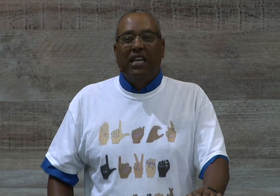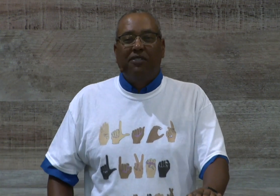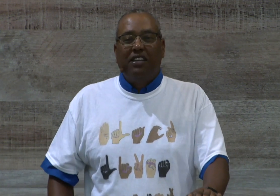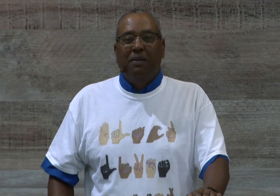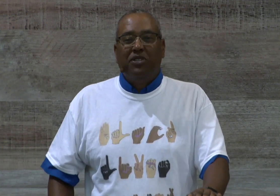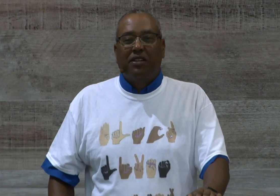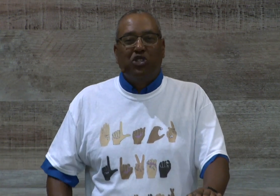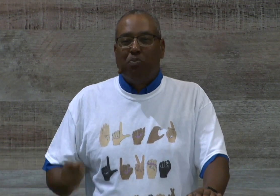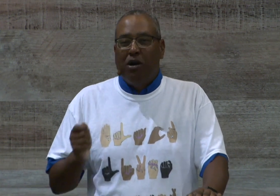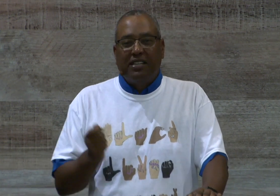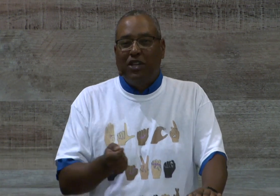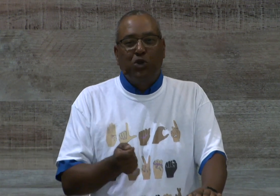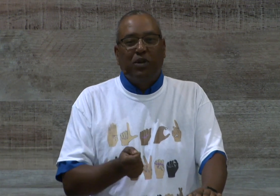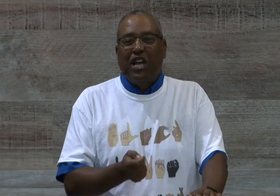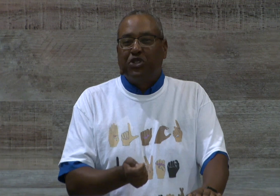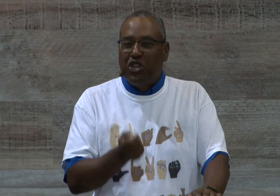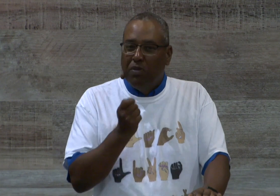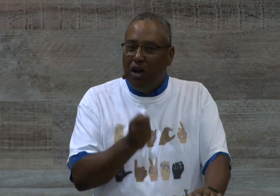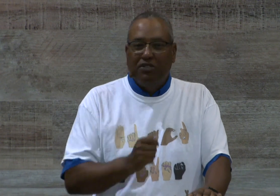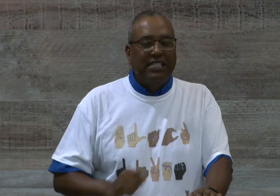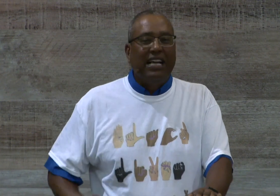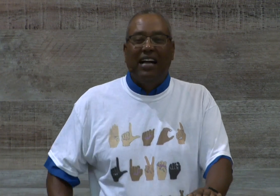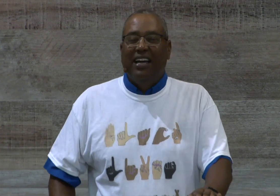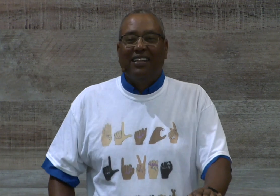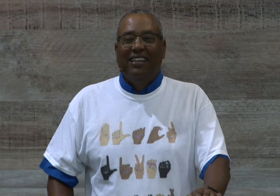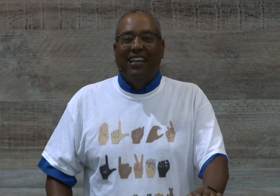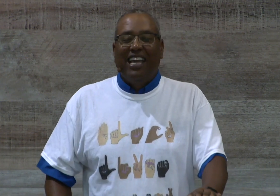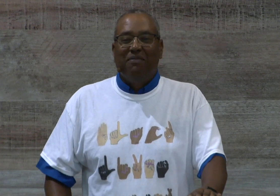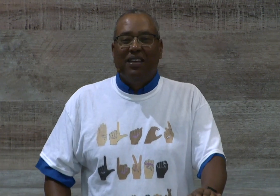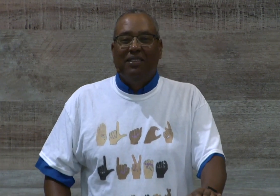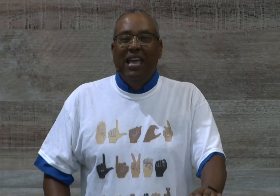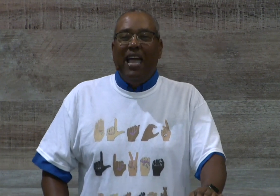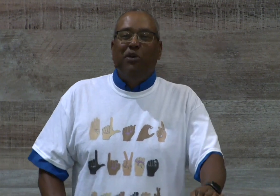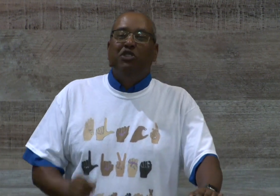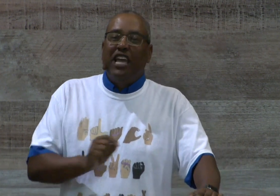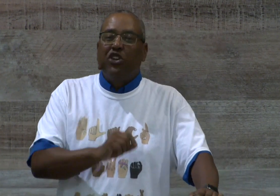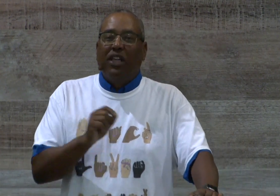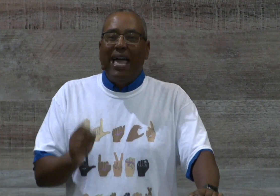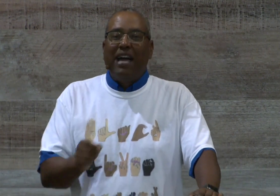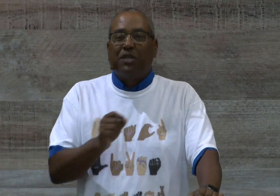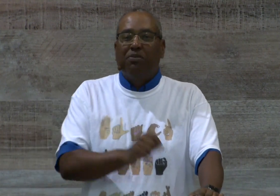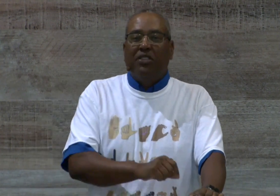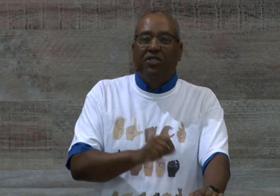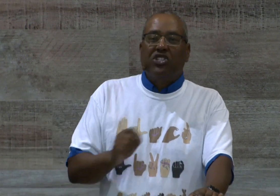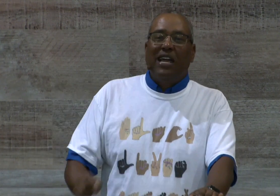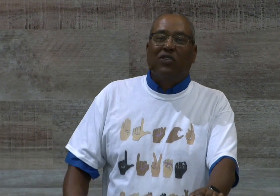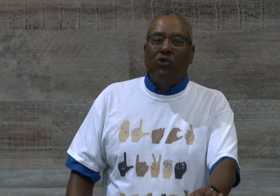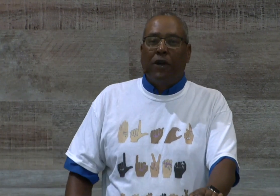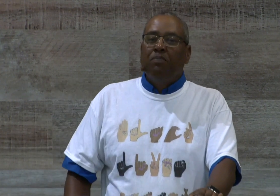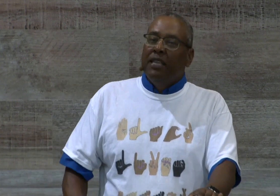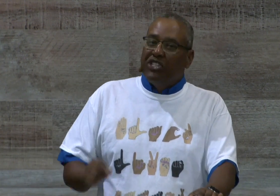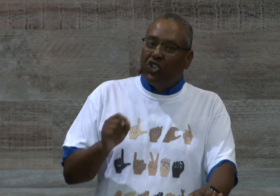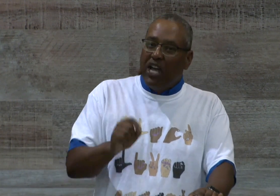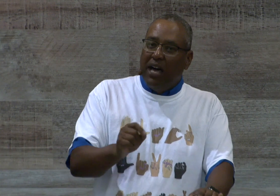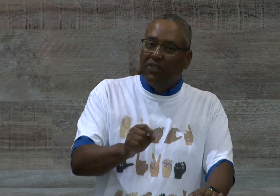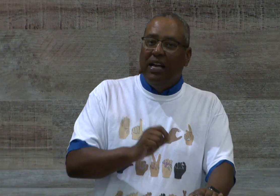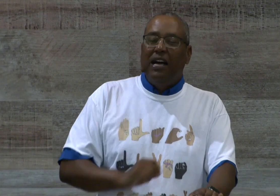day of redemption because you're marked out supernaturally that you belong to God. Amen? And when you take your last breath on this side of the Lord, as a child of God,